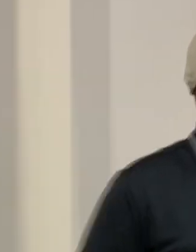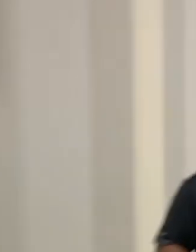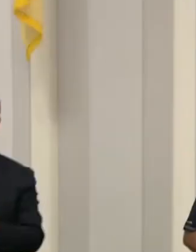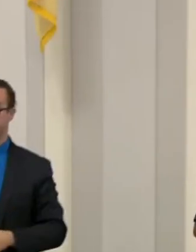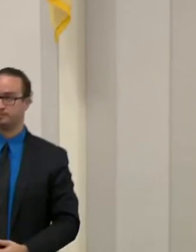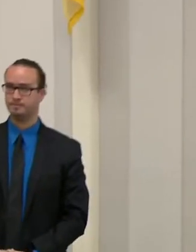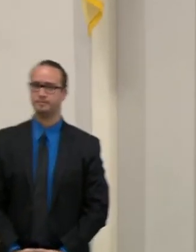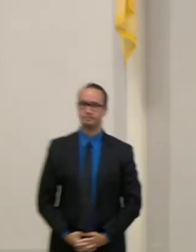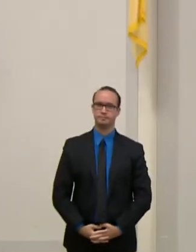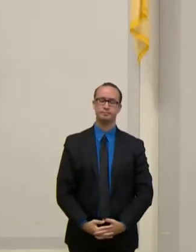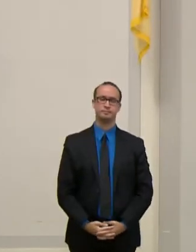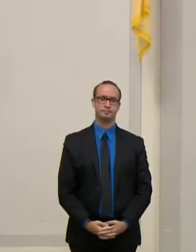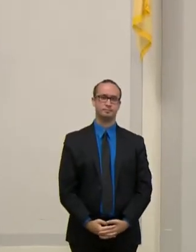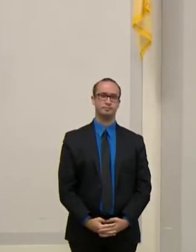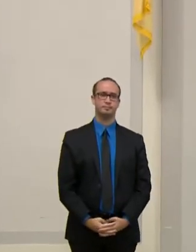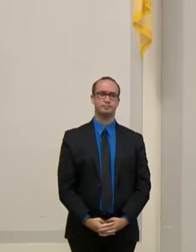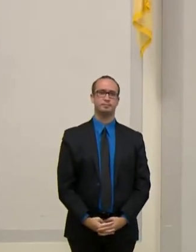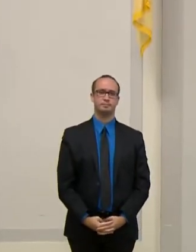James.